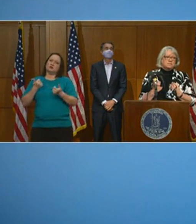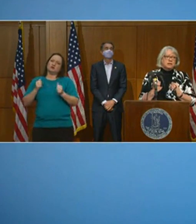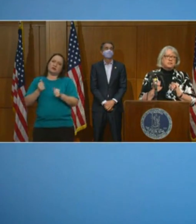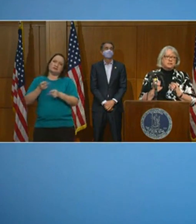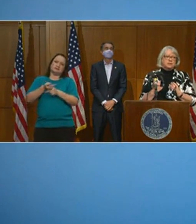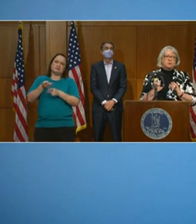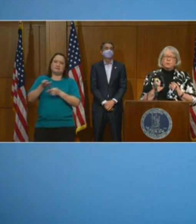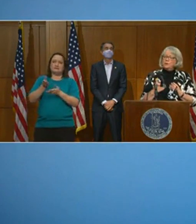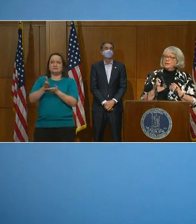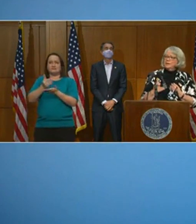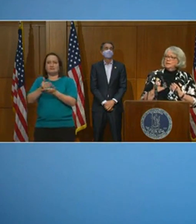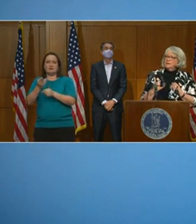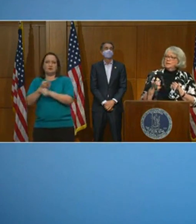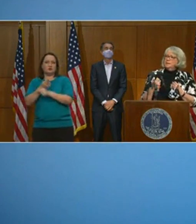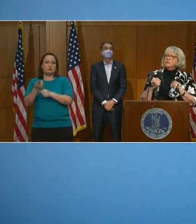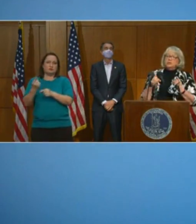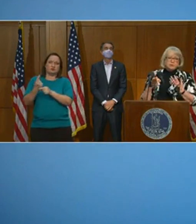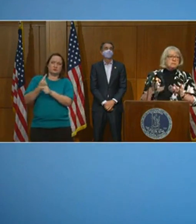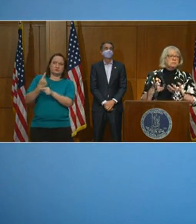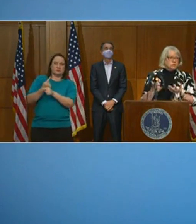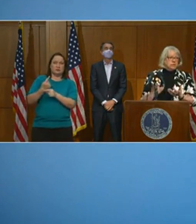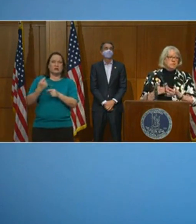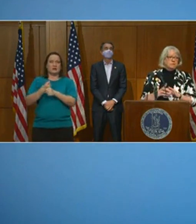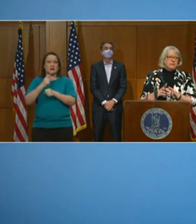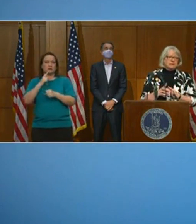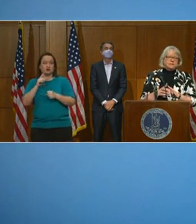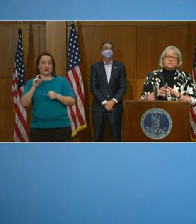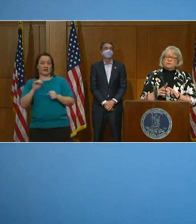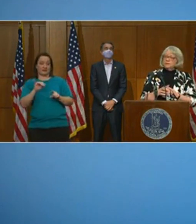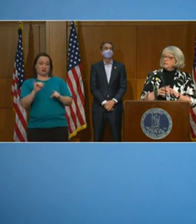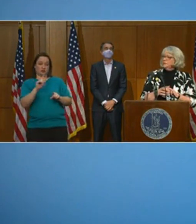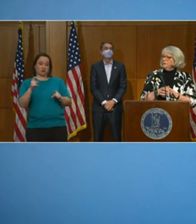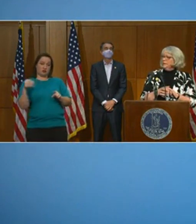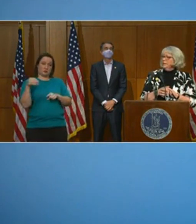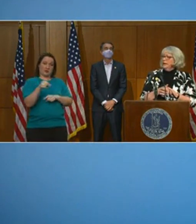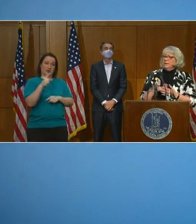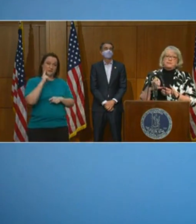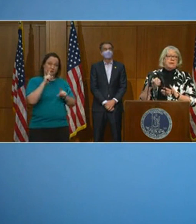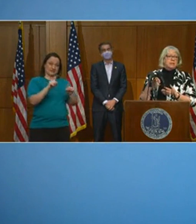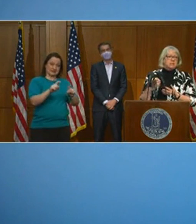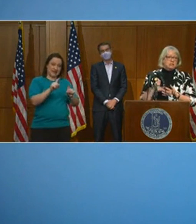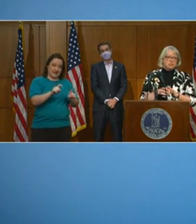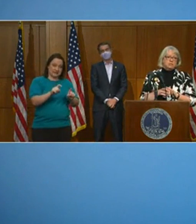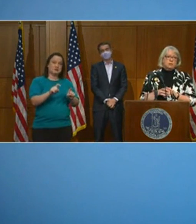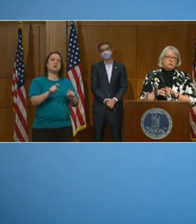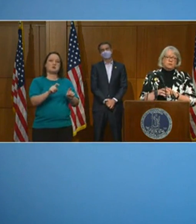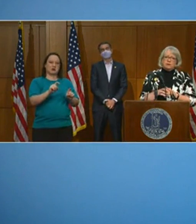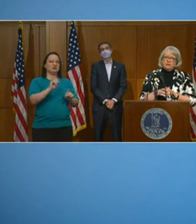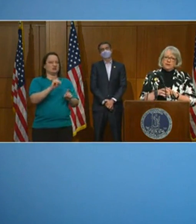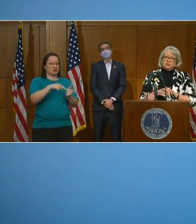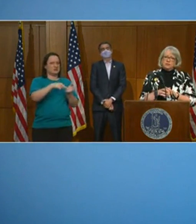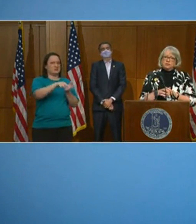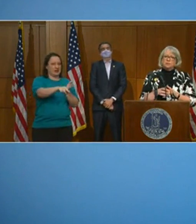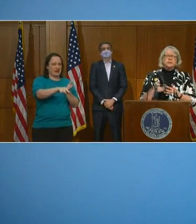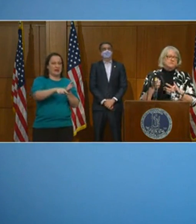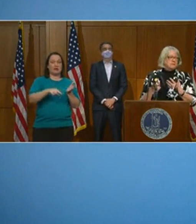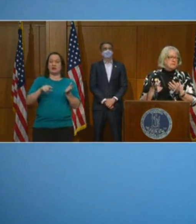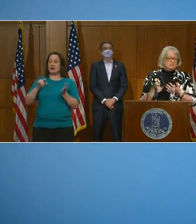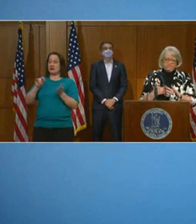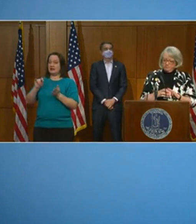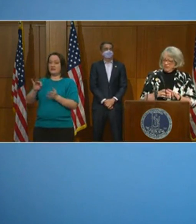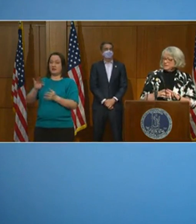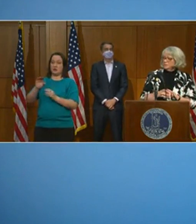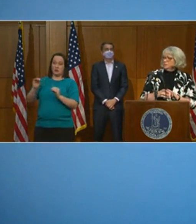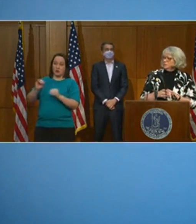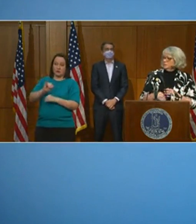funds and make sure when appropriate, insurance that should cover that test for clinical need. And that the HHS portal for the uninsured, that we're using